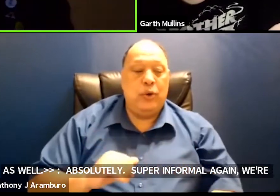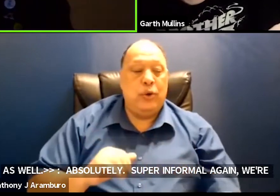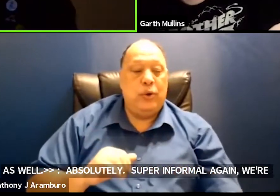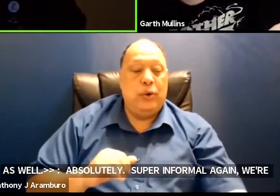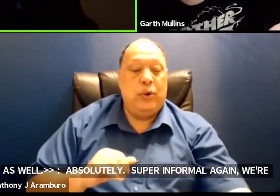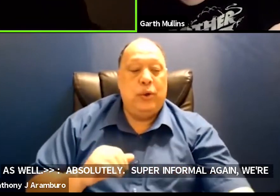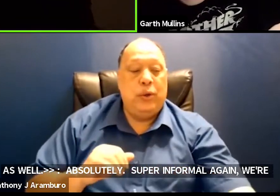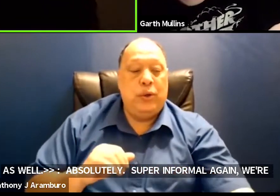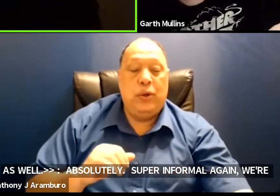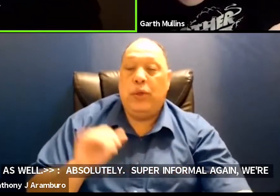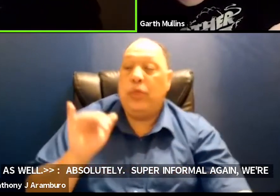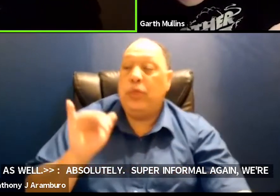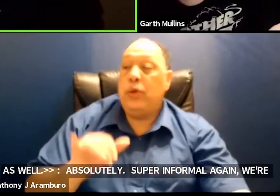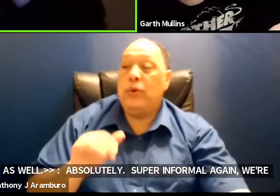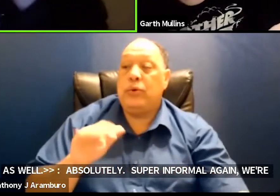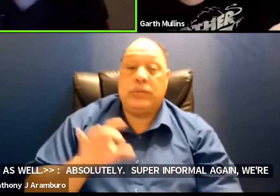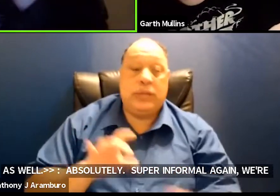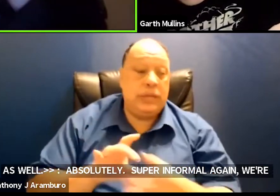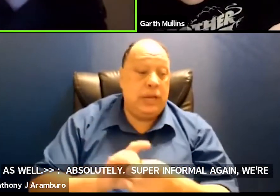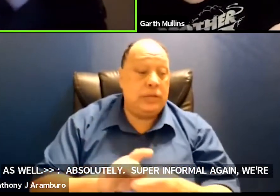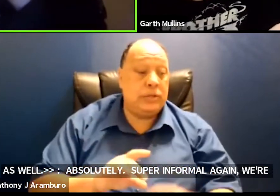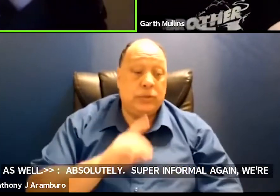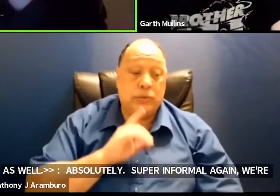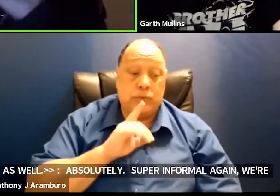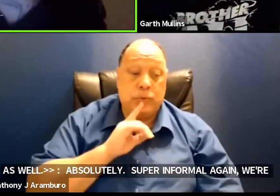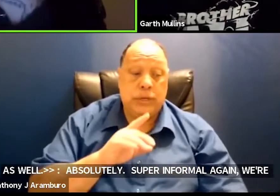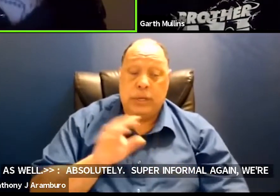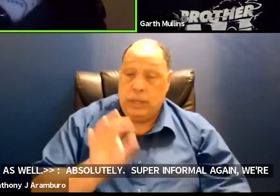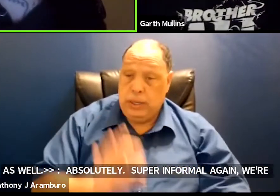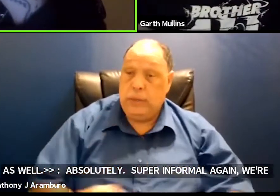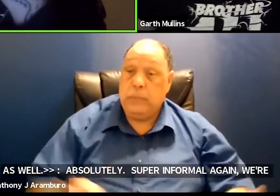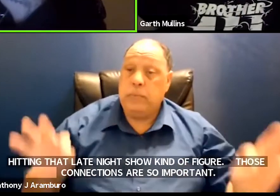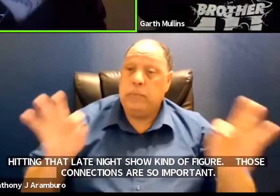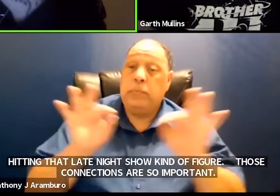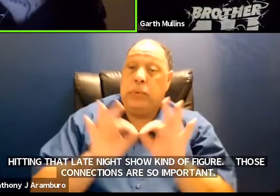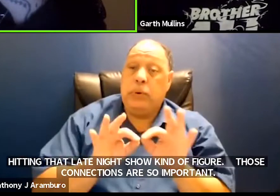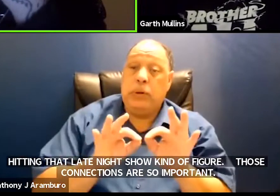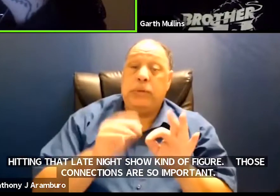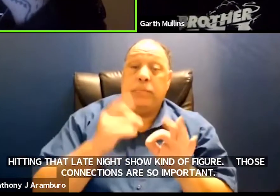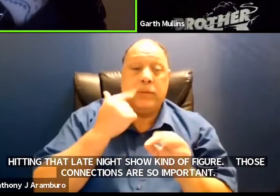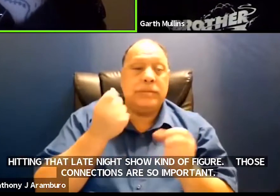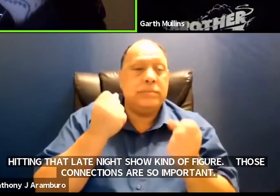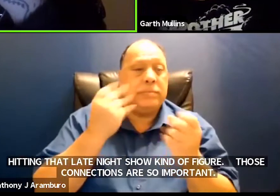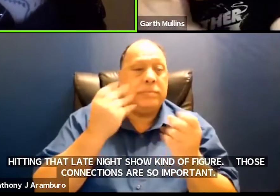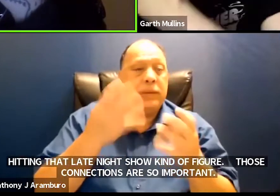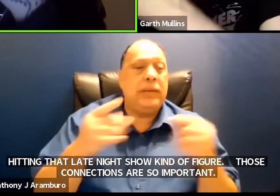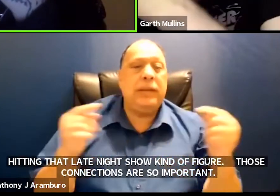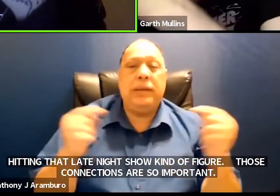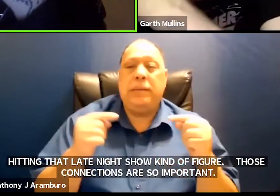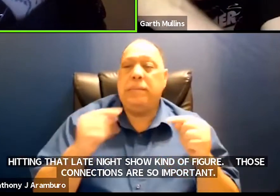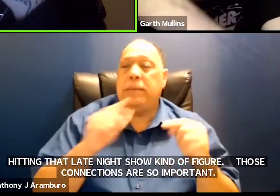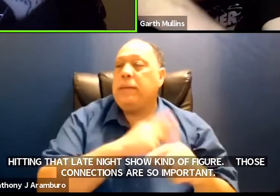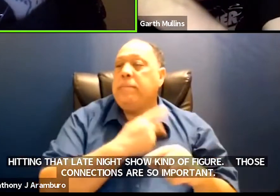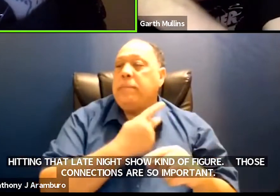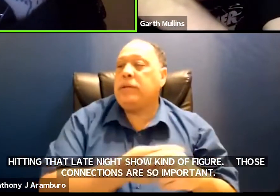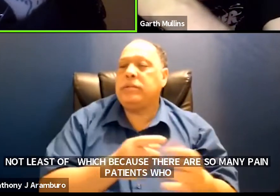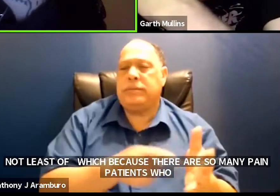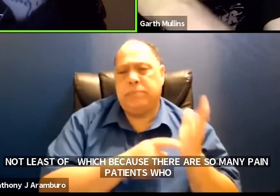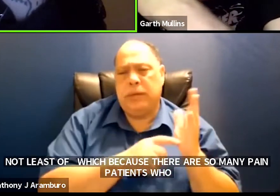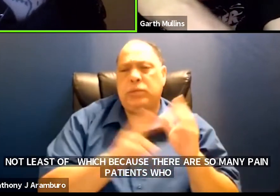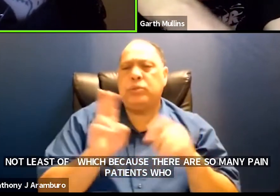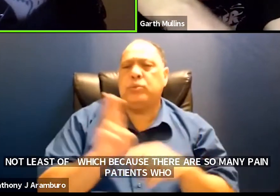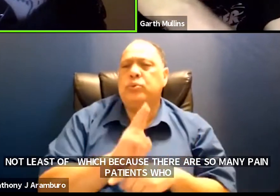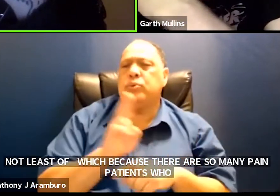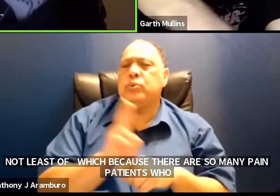so important um not least of which because there are so many pain patients who have to use um